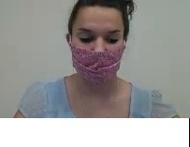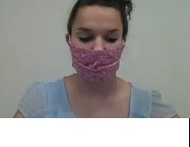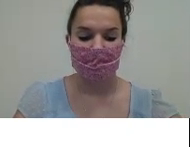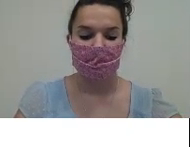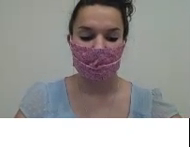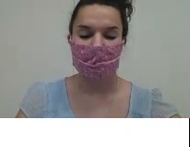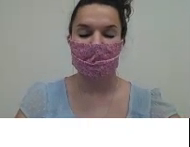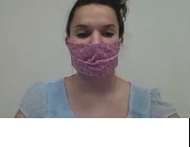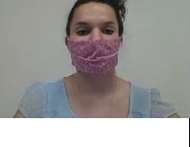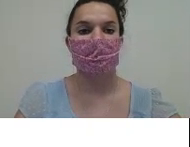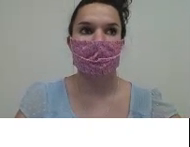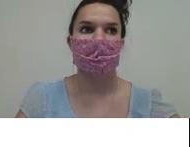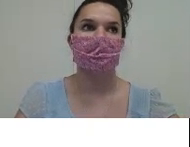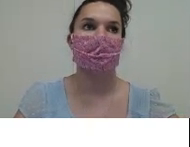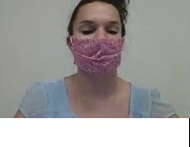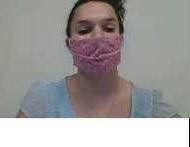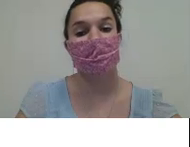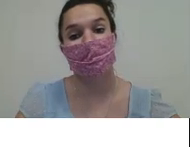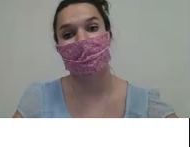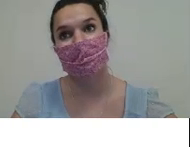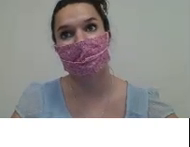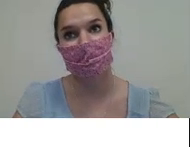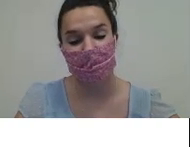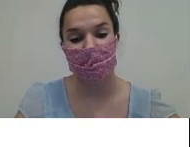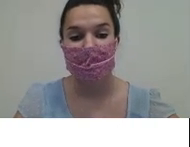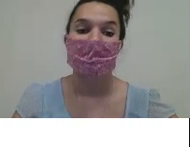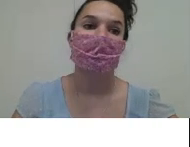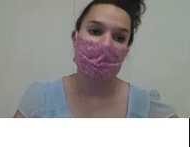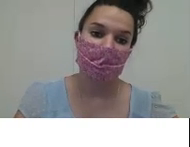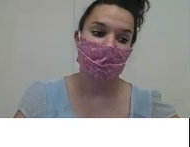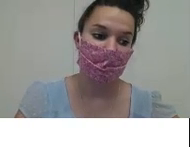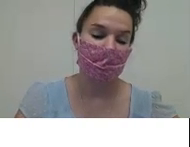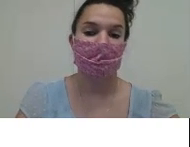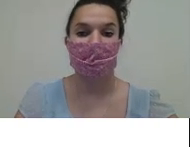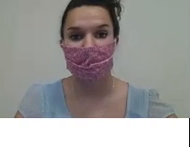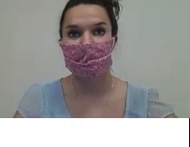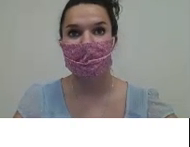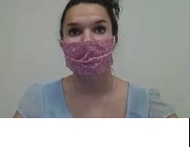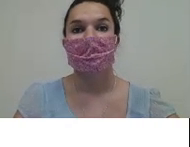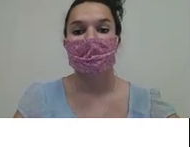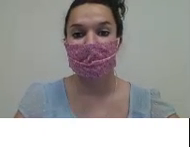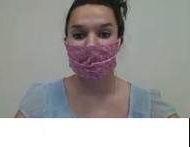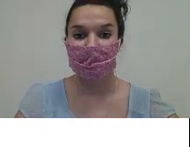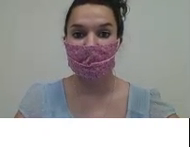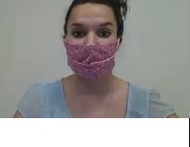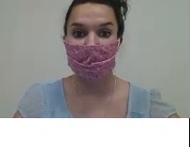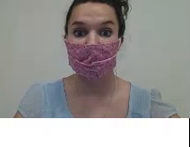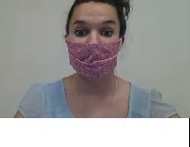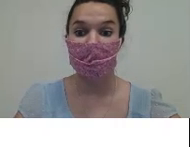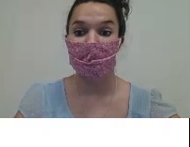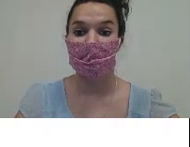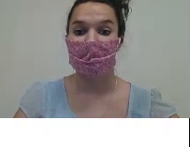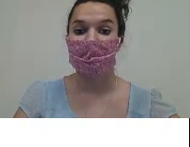good. Four little bears found a honey hive. Along came another. Then there